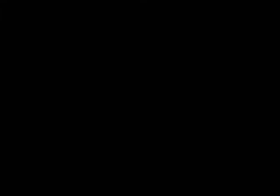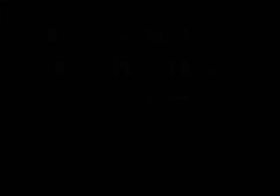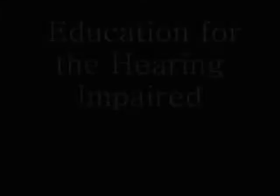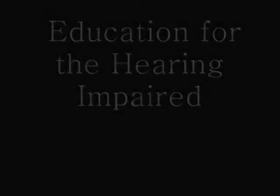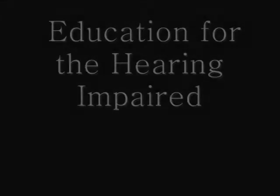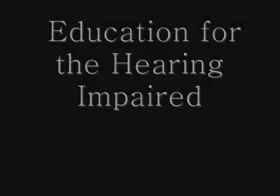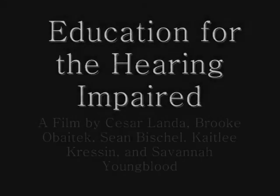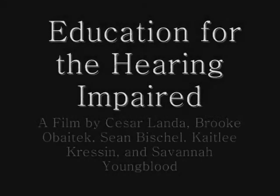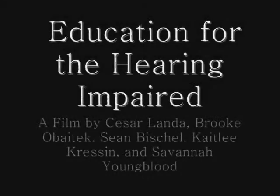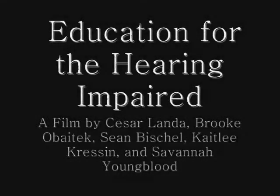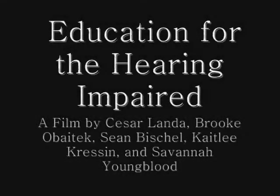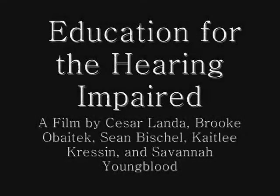Thank